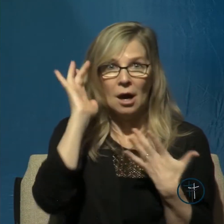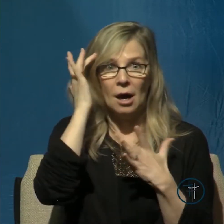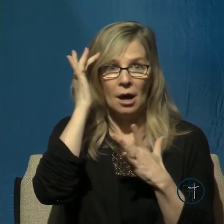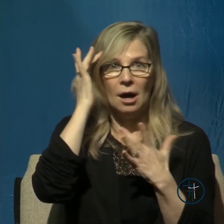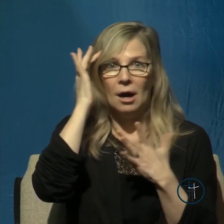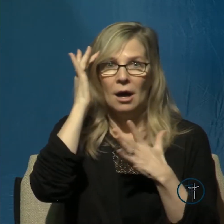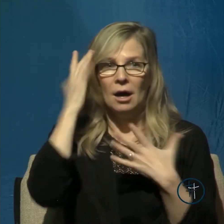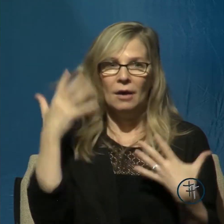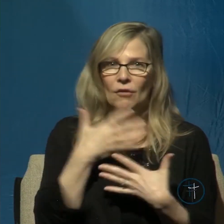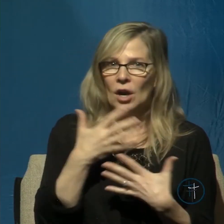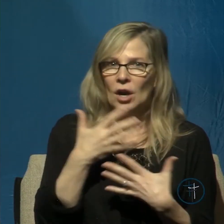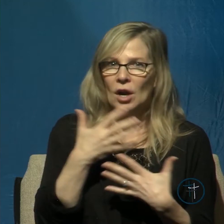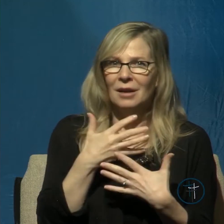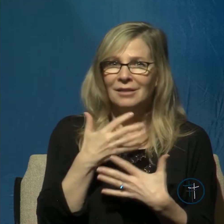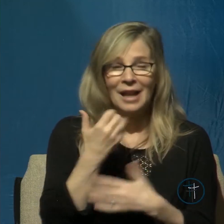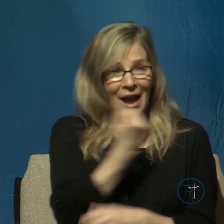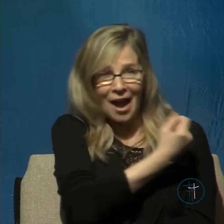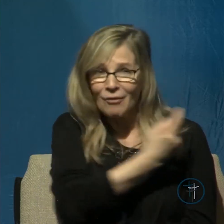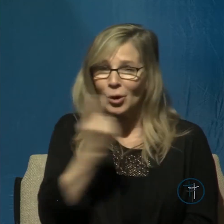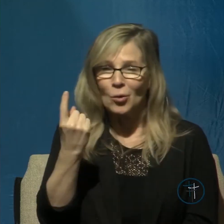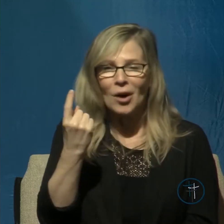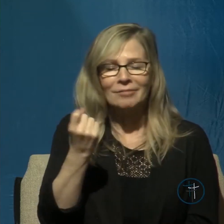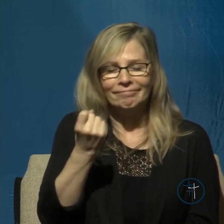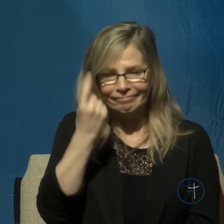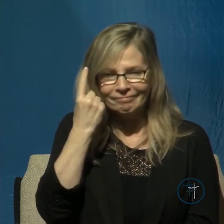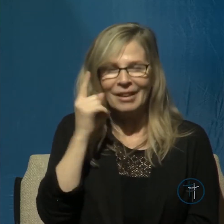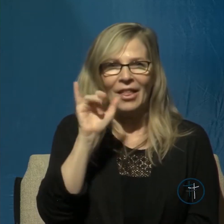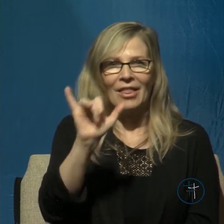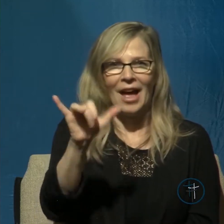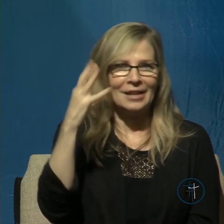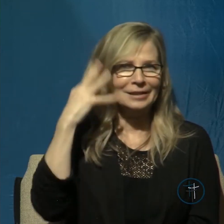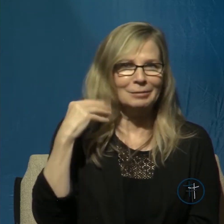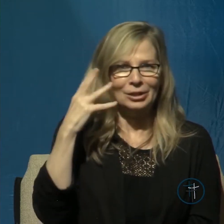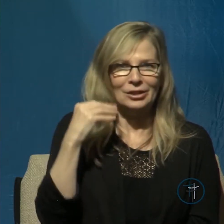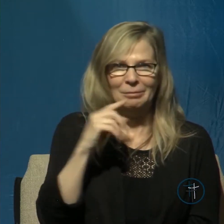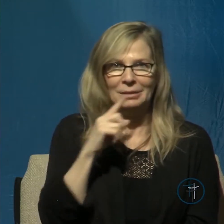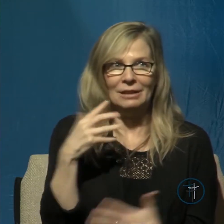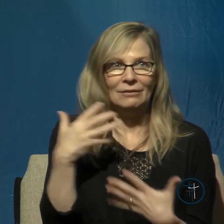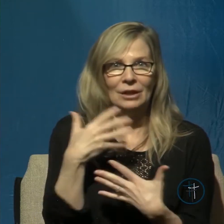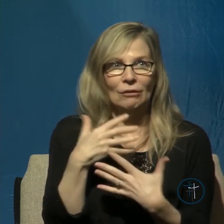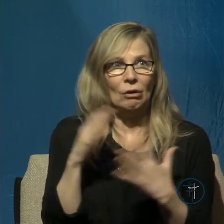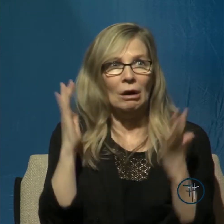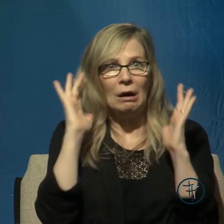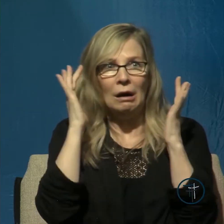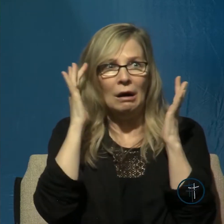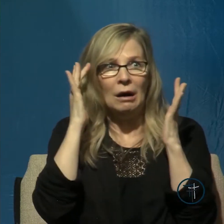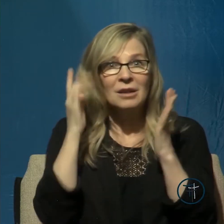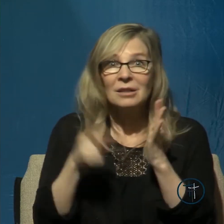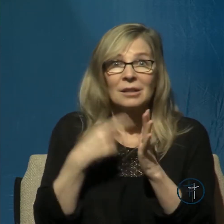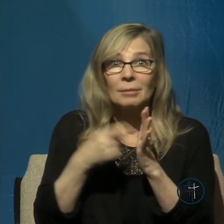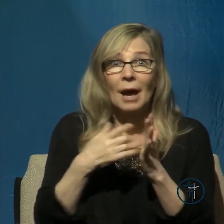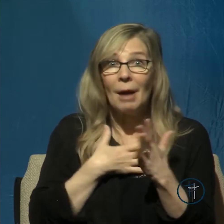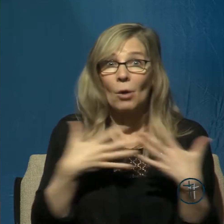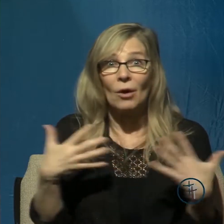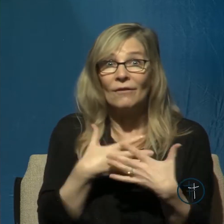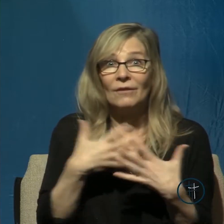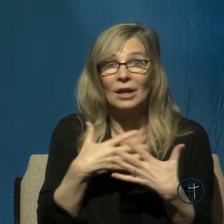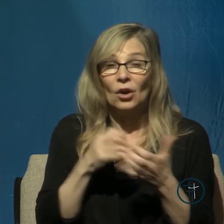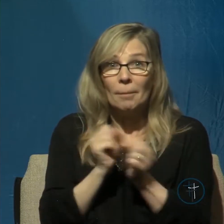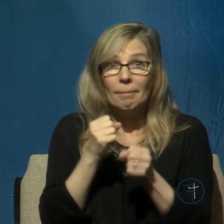being frightened. Every one of us knows what it's like to be fearful, sometimes to the point where our fears paralyze us.